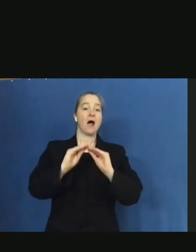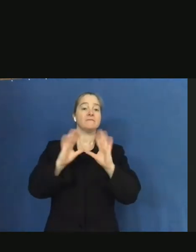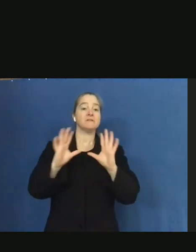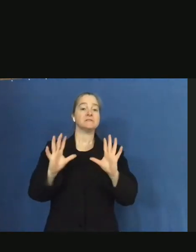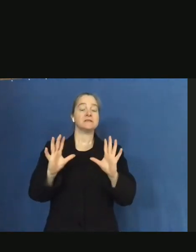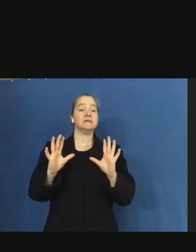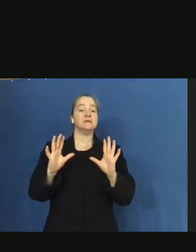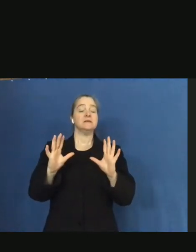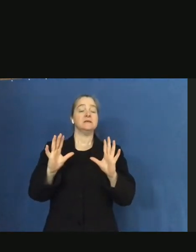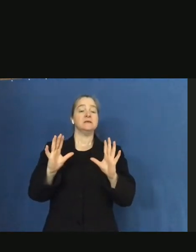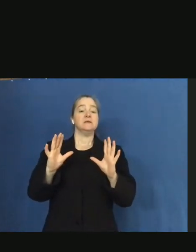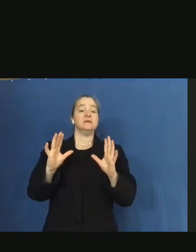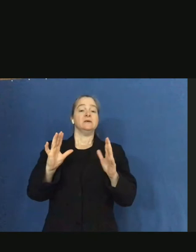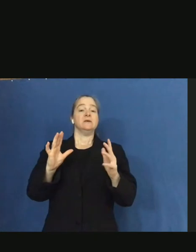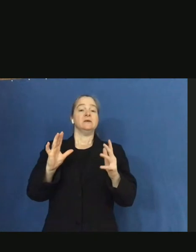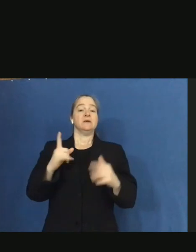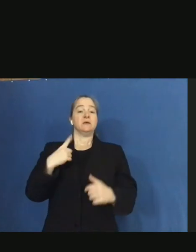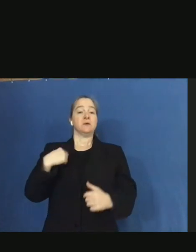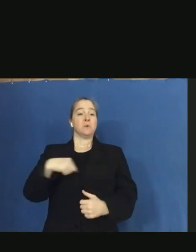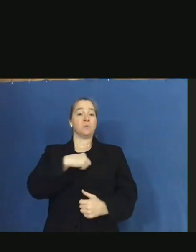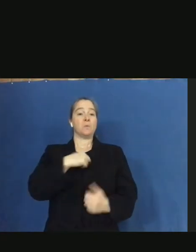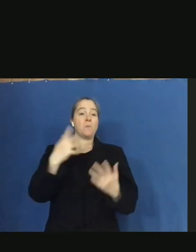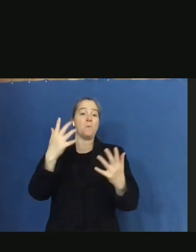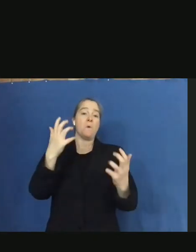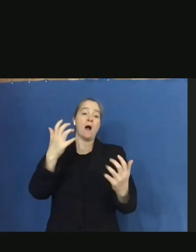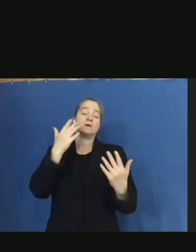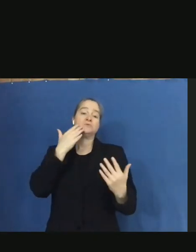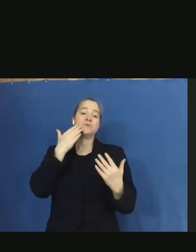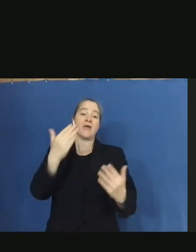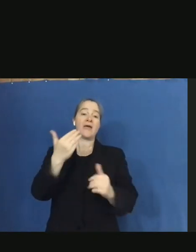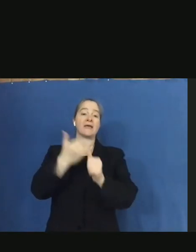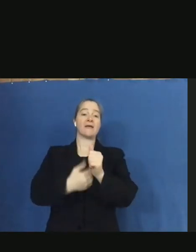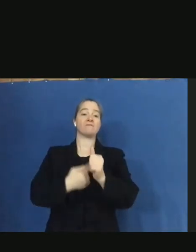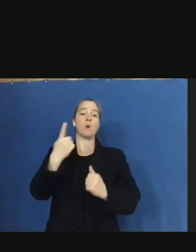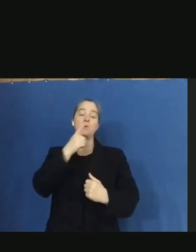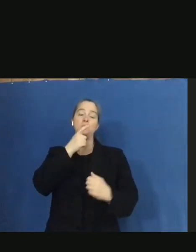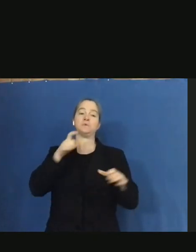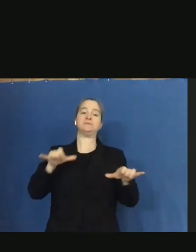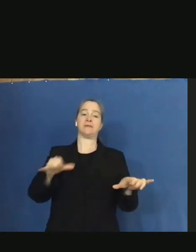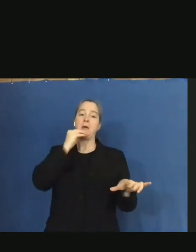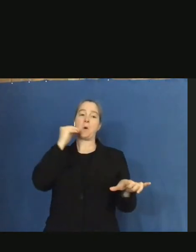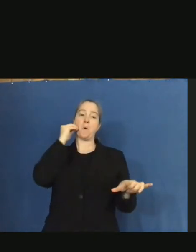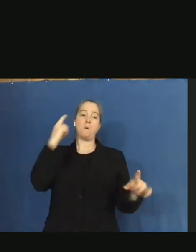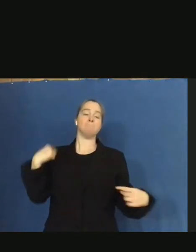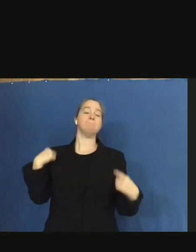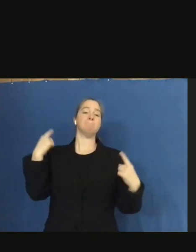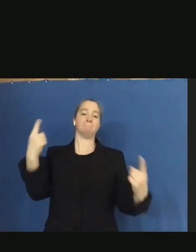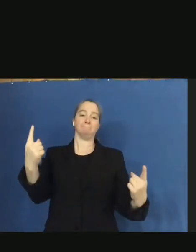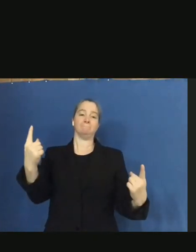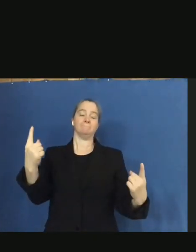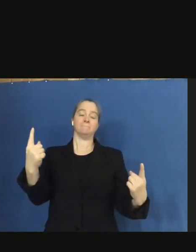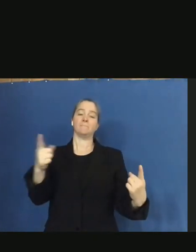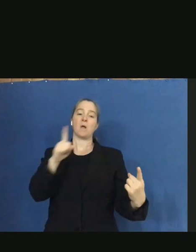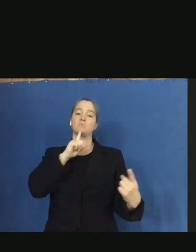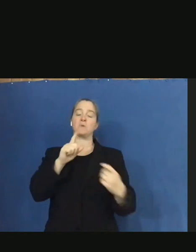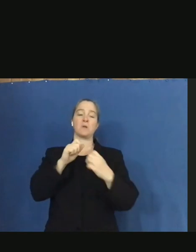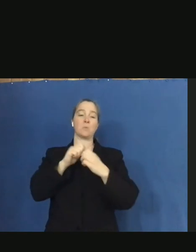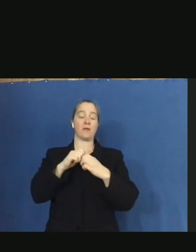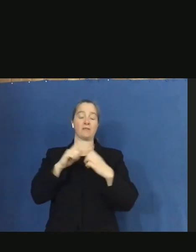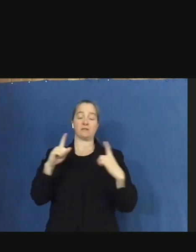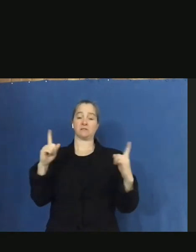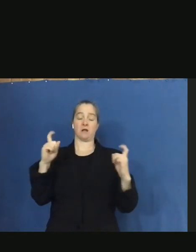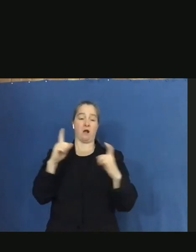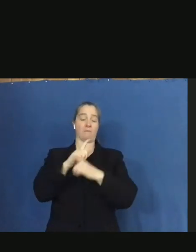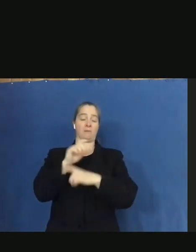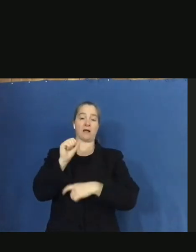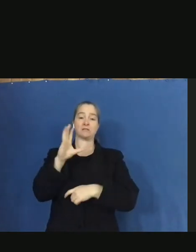really like to thank everybody that has stayed off the road up to this point, because really, with the complex nature of this storm,